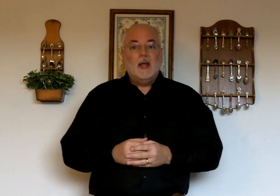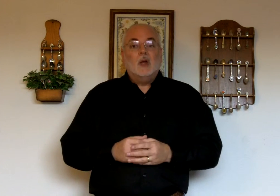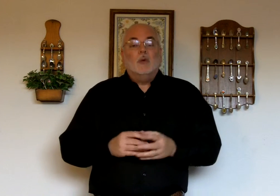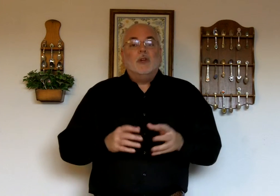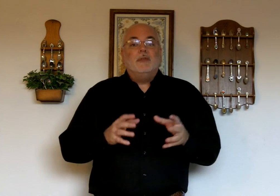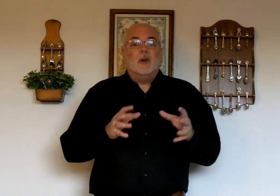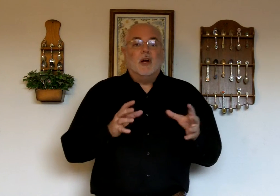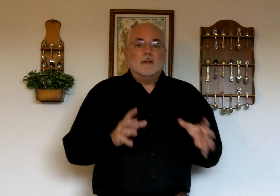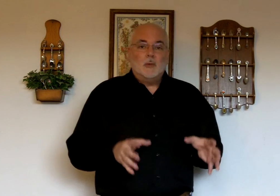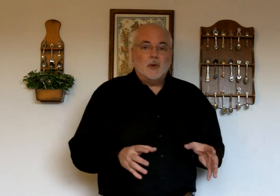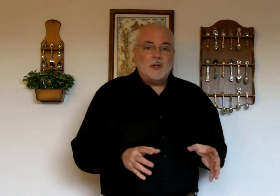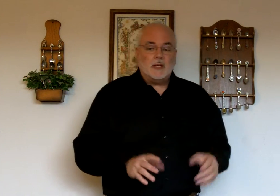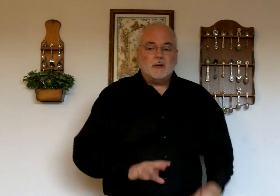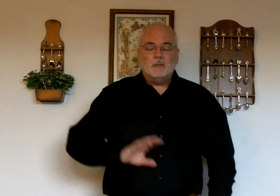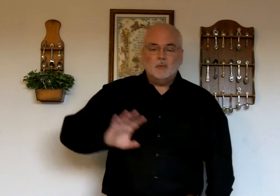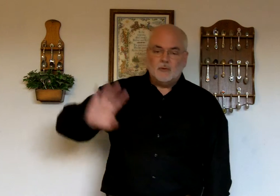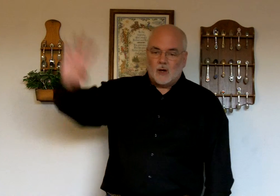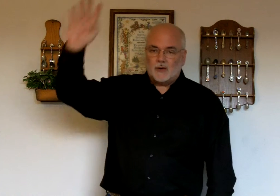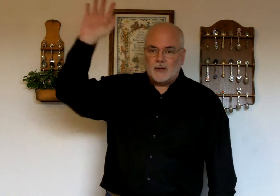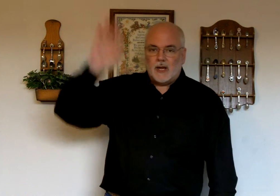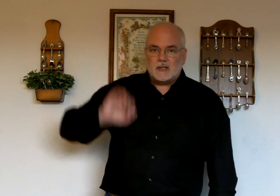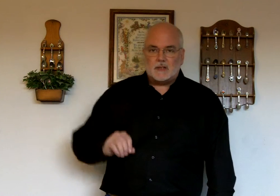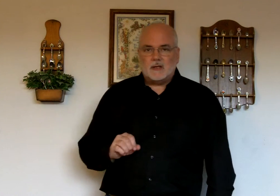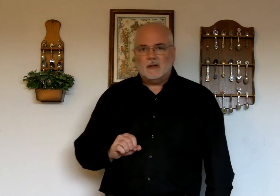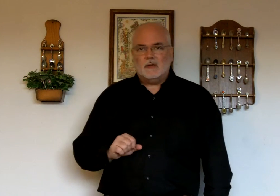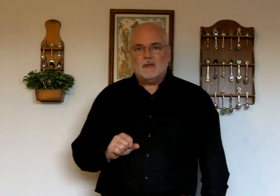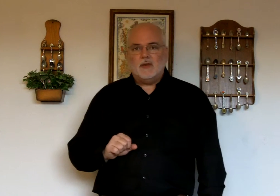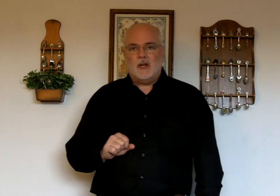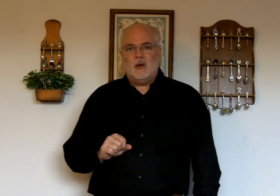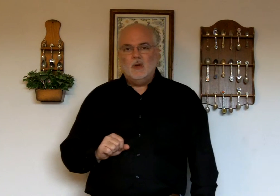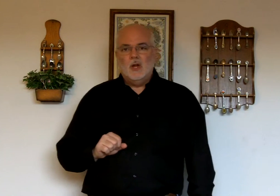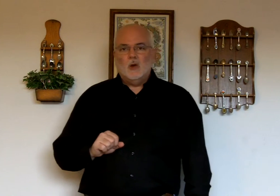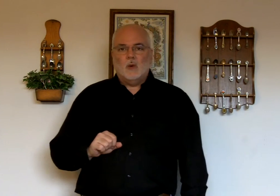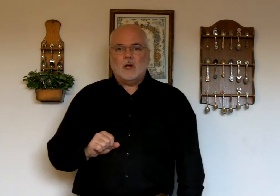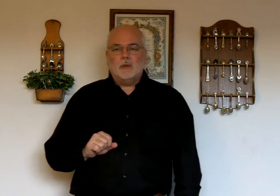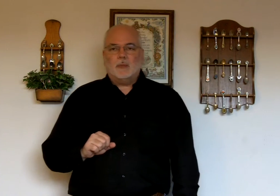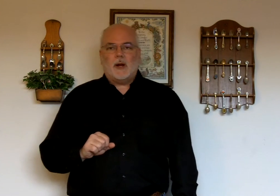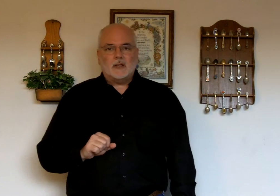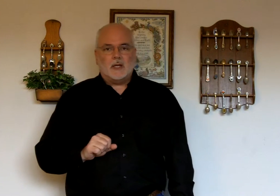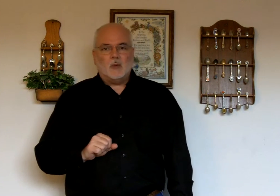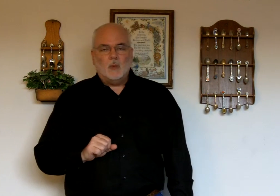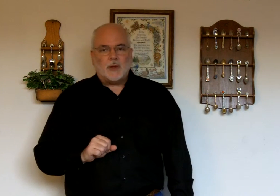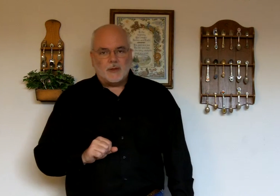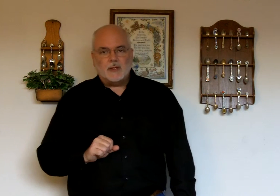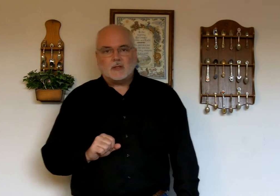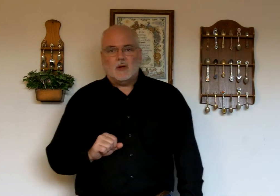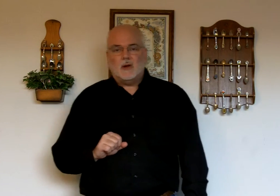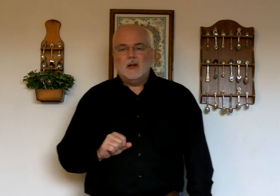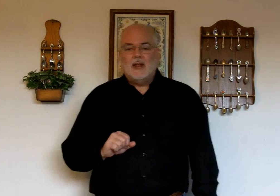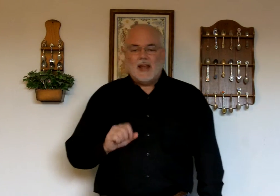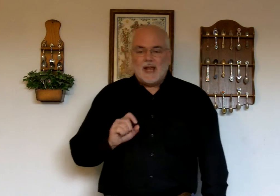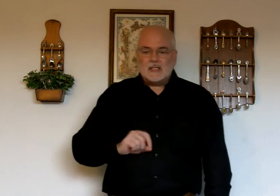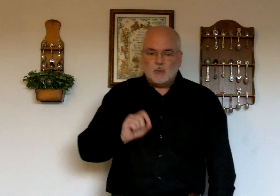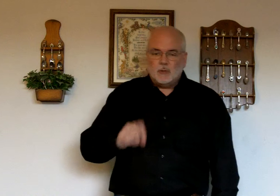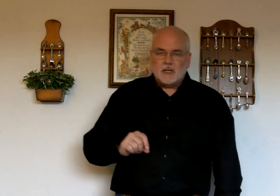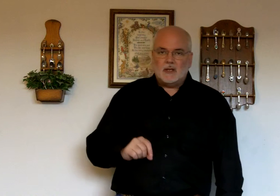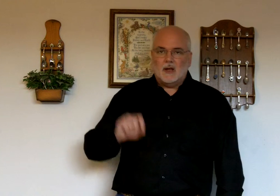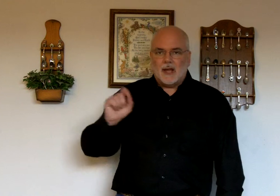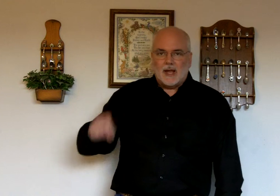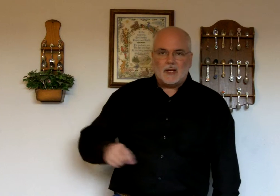When you feel comfortable with this, move on to the next video where you'll be practicing it with the song, as it will be sung at